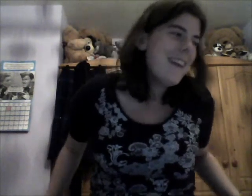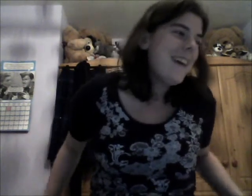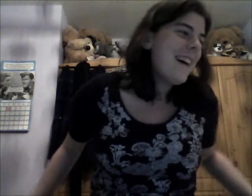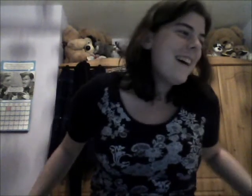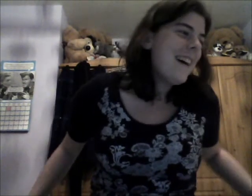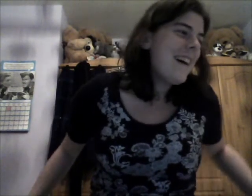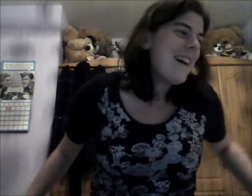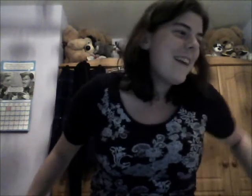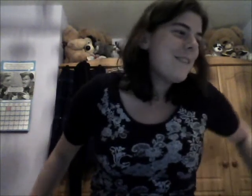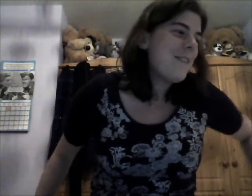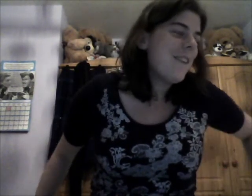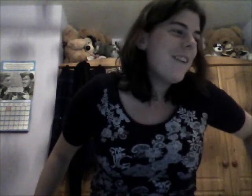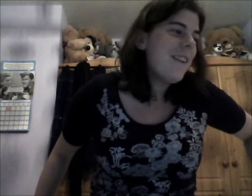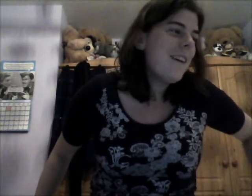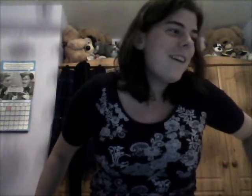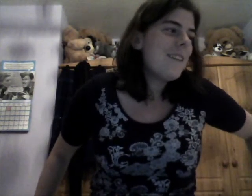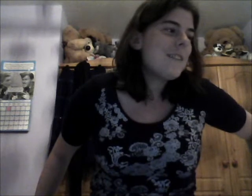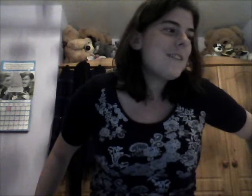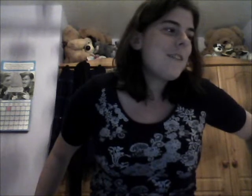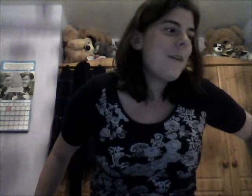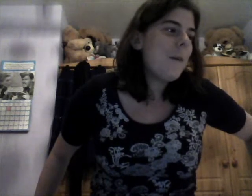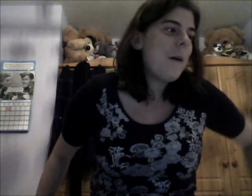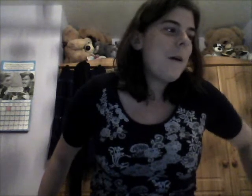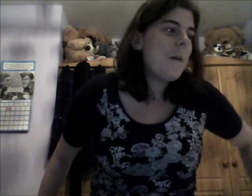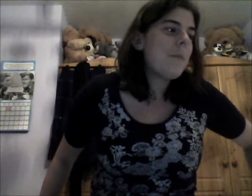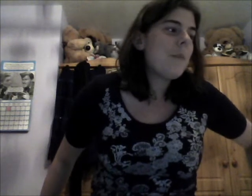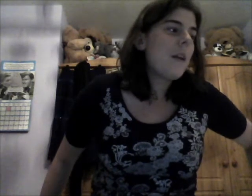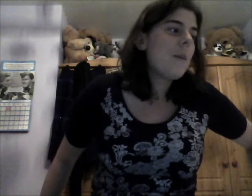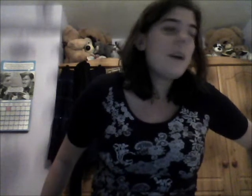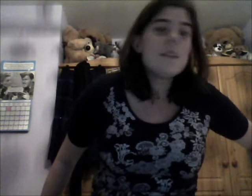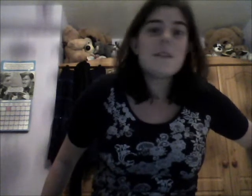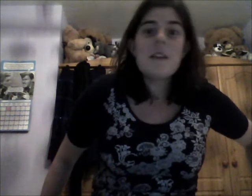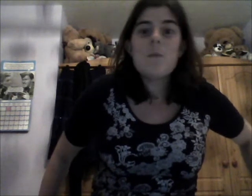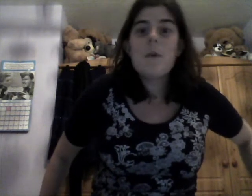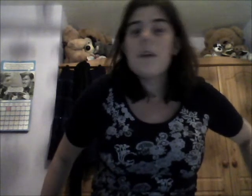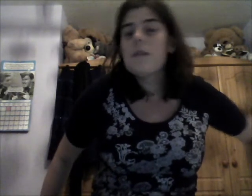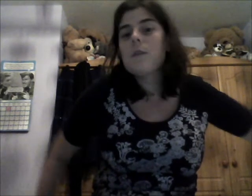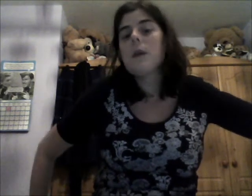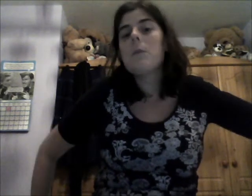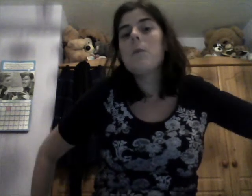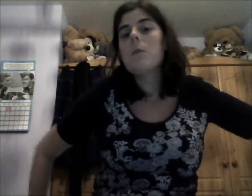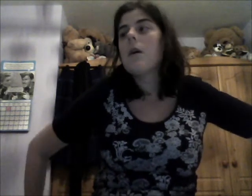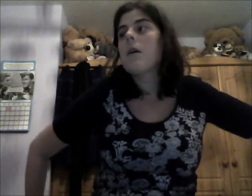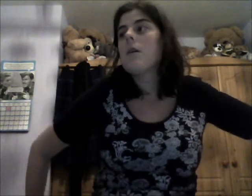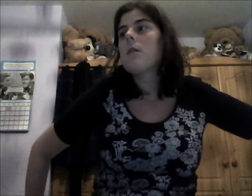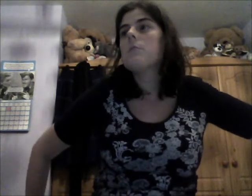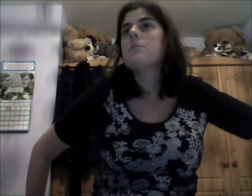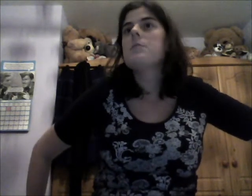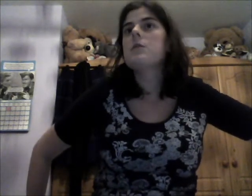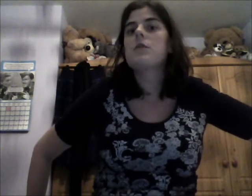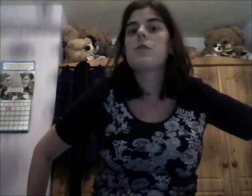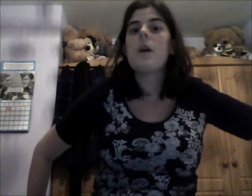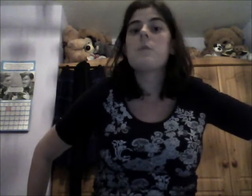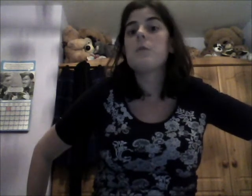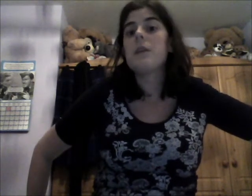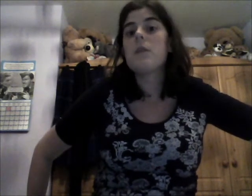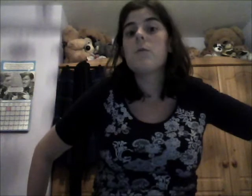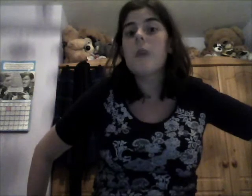Uh, that was fun. So, um, practice it with some people. Um, describe someone in your family.